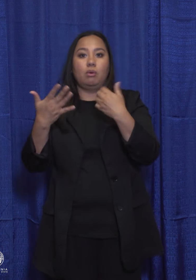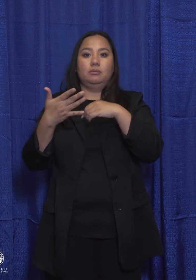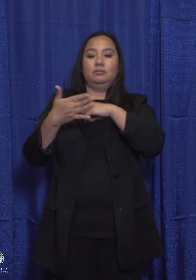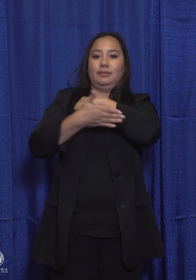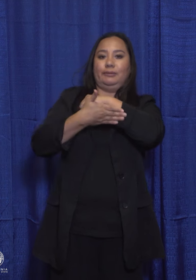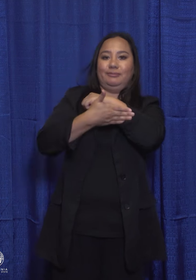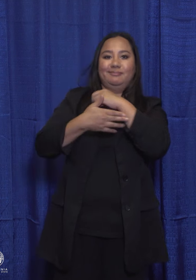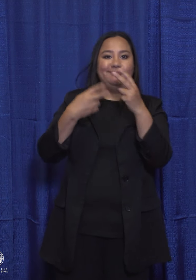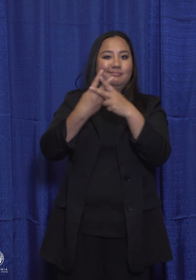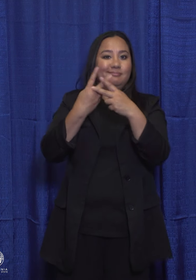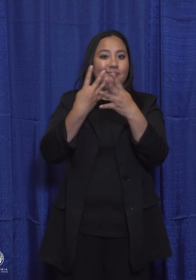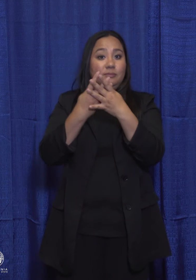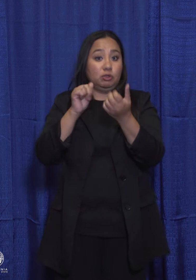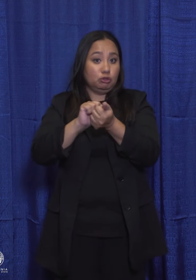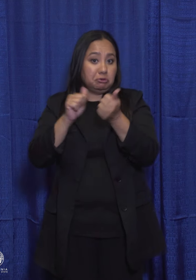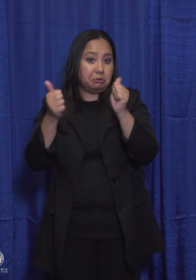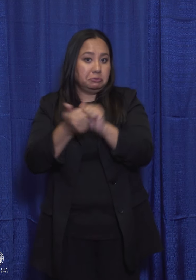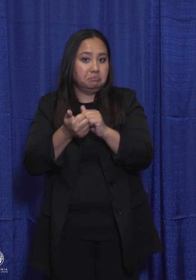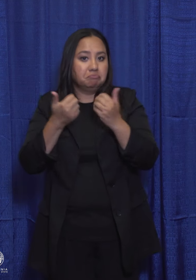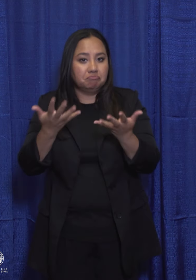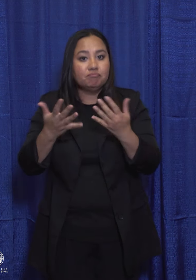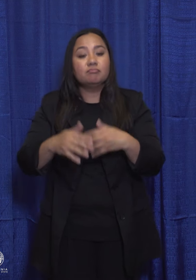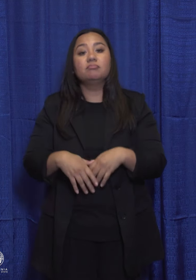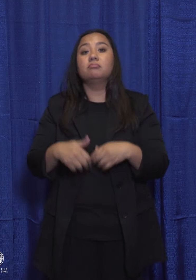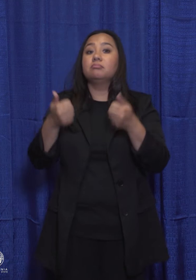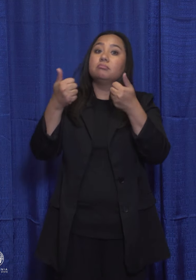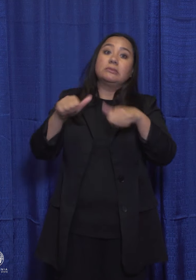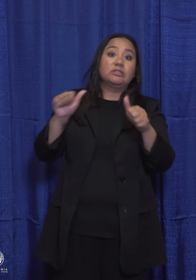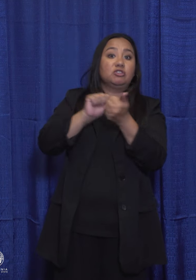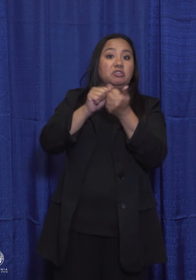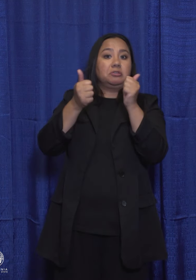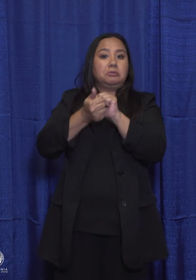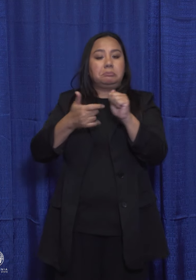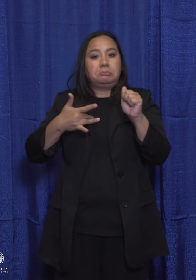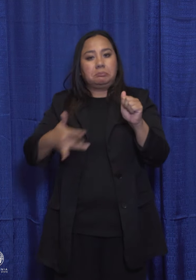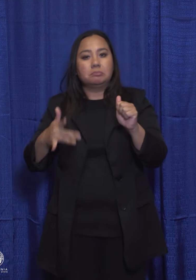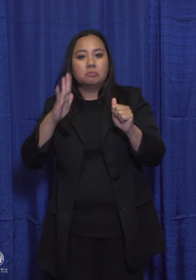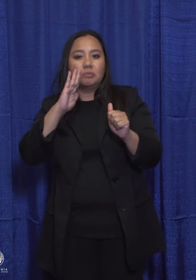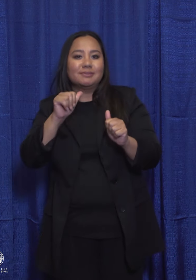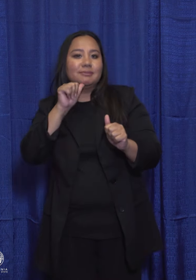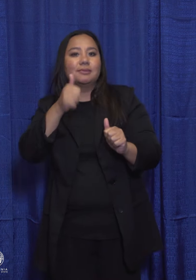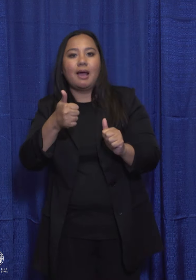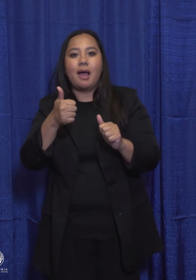Any effect likely would not exceed the tens of millions of dollars annually.